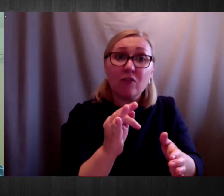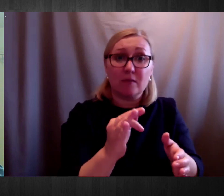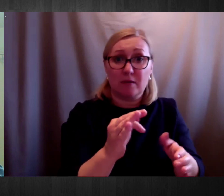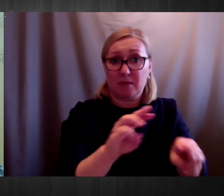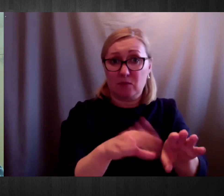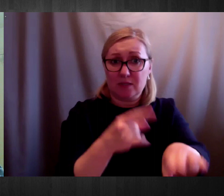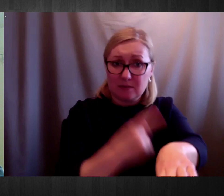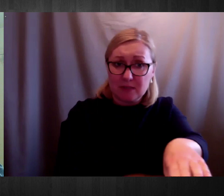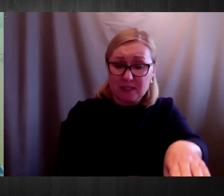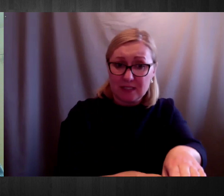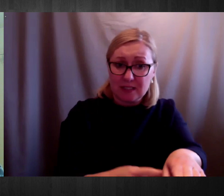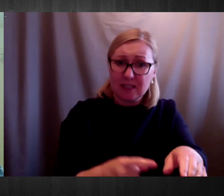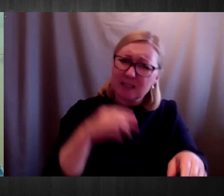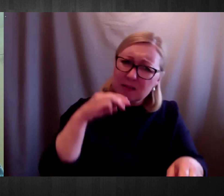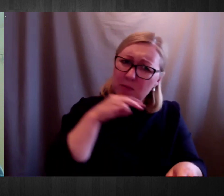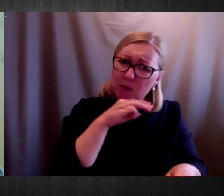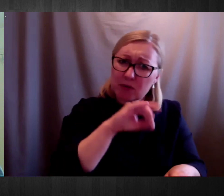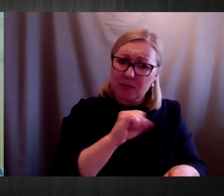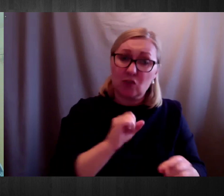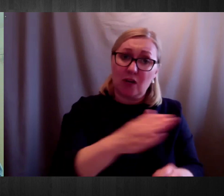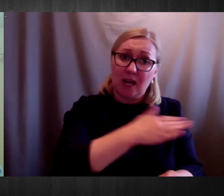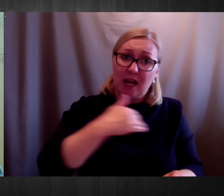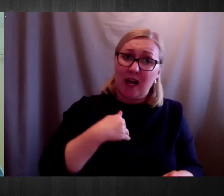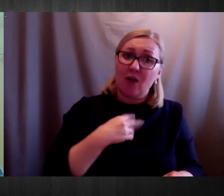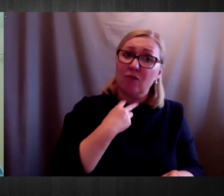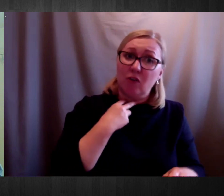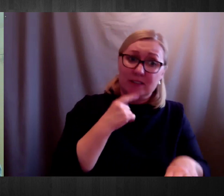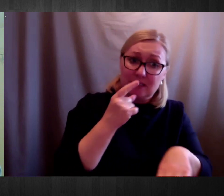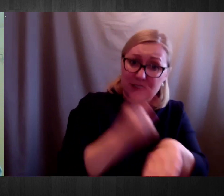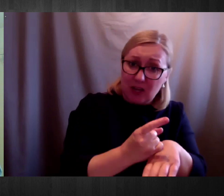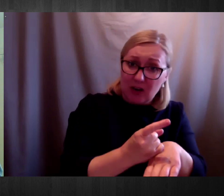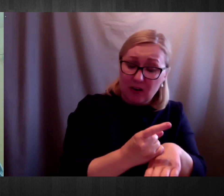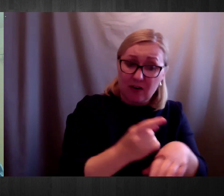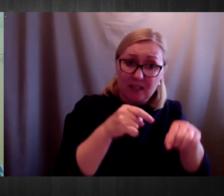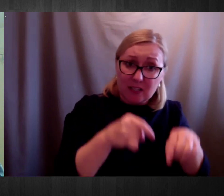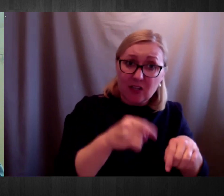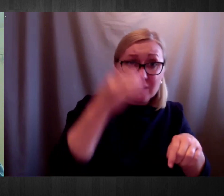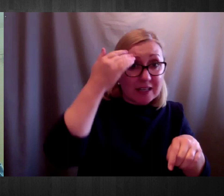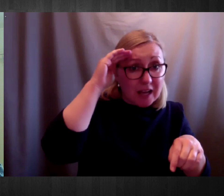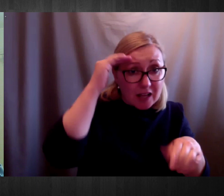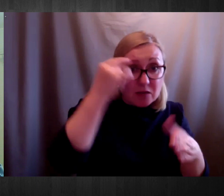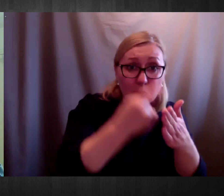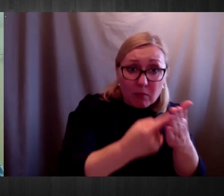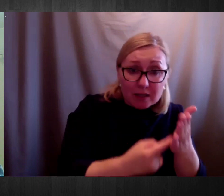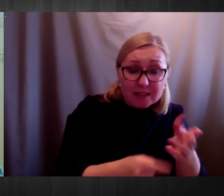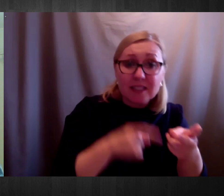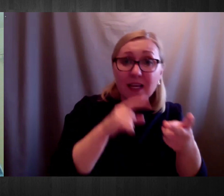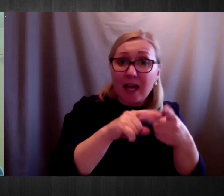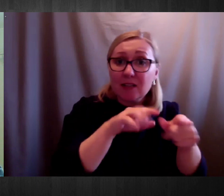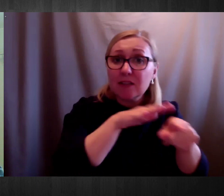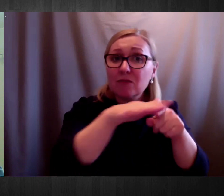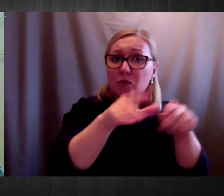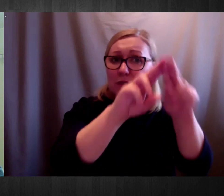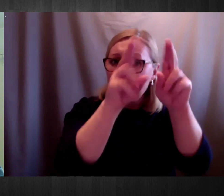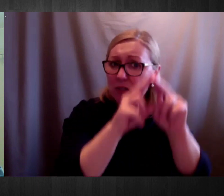in the Irish policy development, but also internationally, nationally, regionally and locally, as